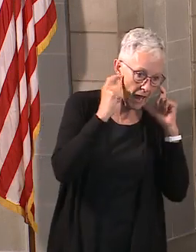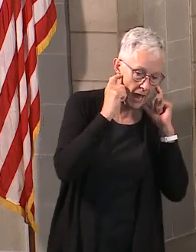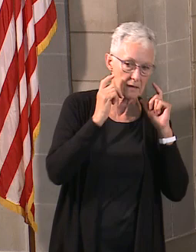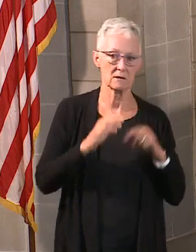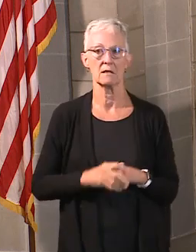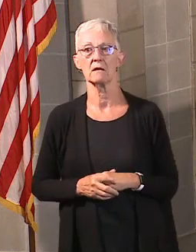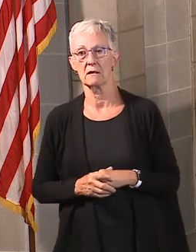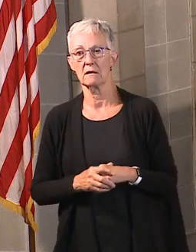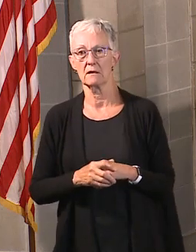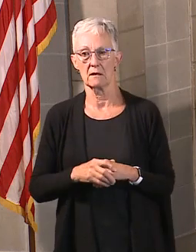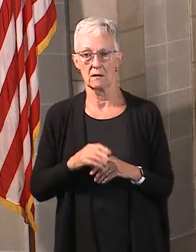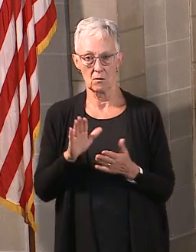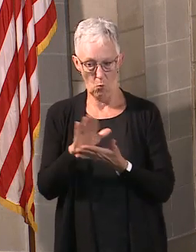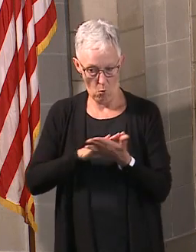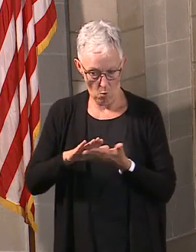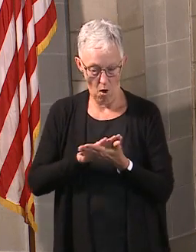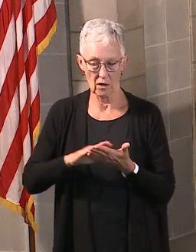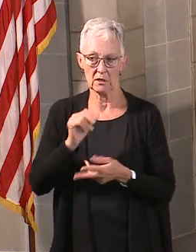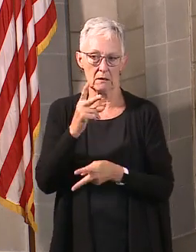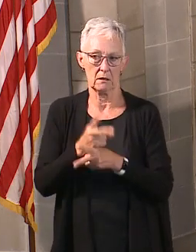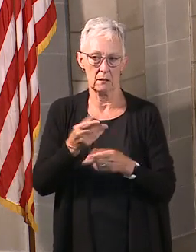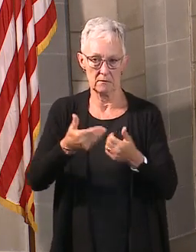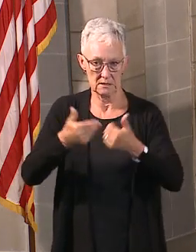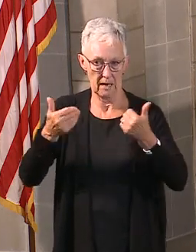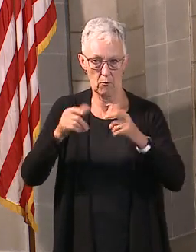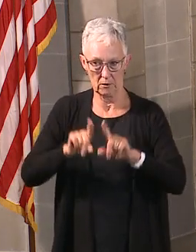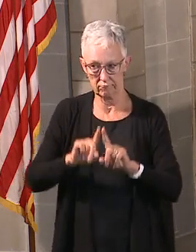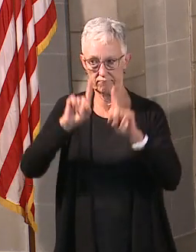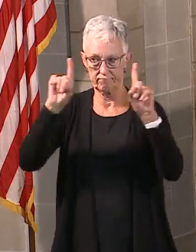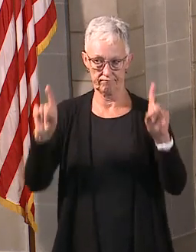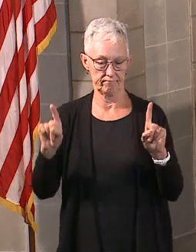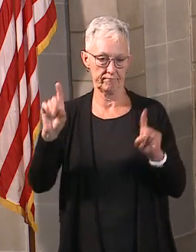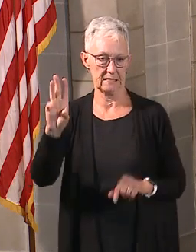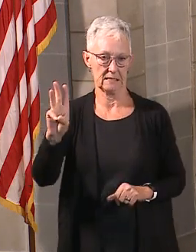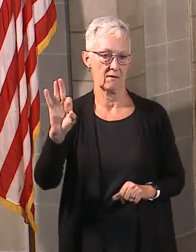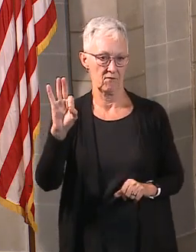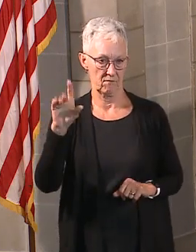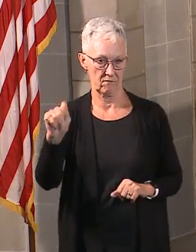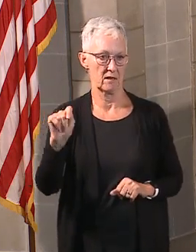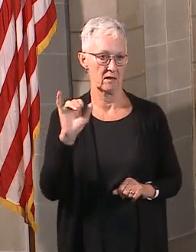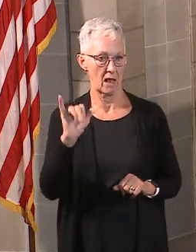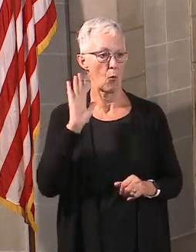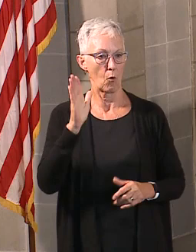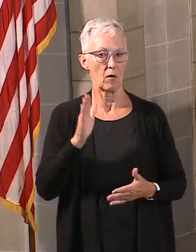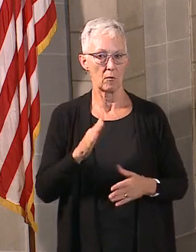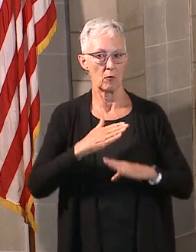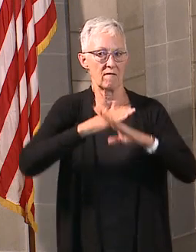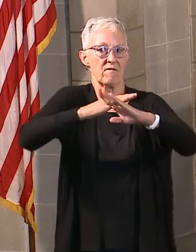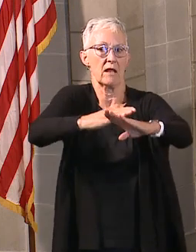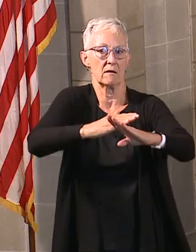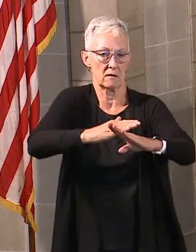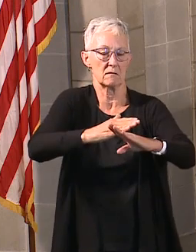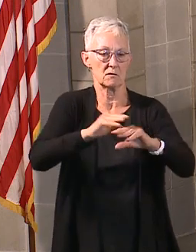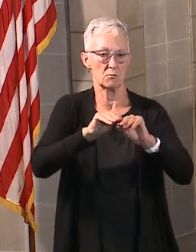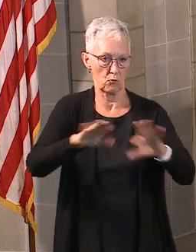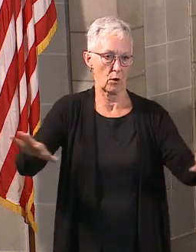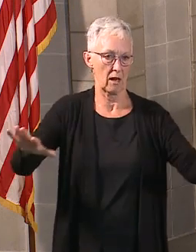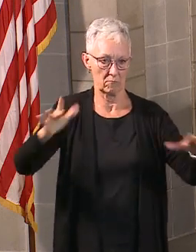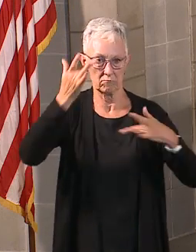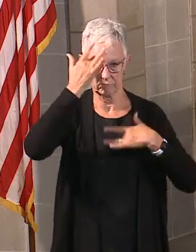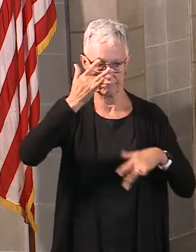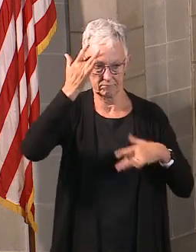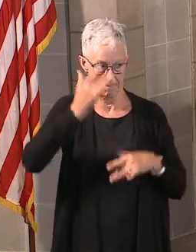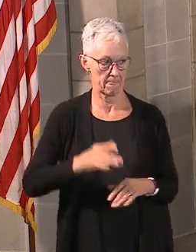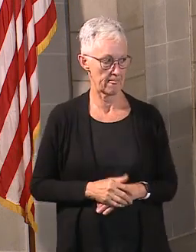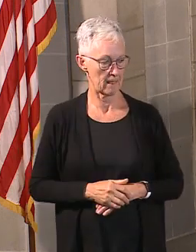that's great social distancing practices that will help us continue to make sure we slow the spread of the virus here in Nebraska. I also want to remind people